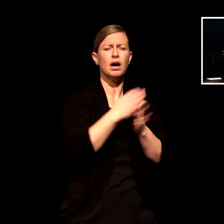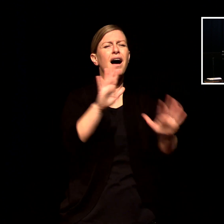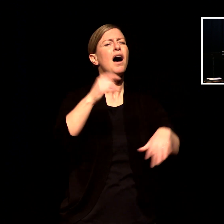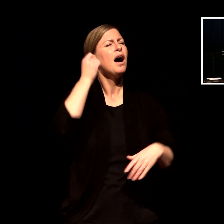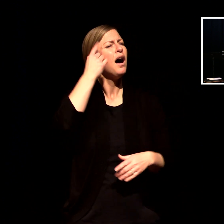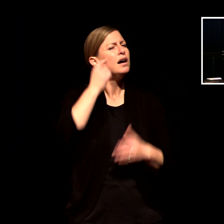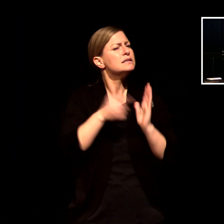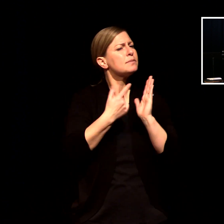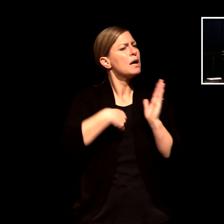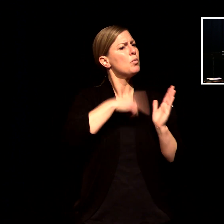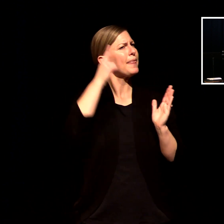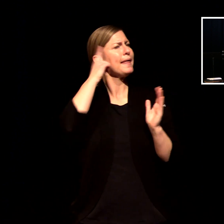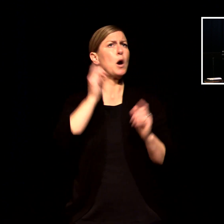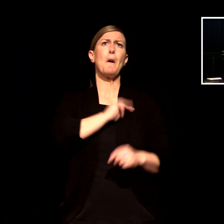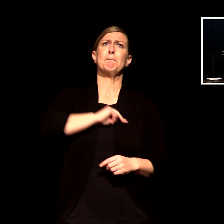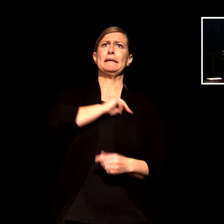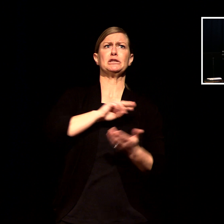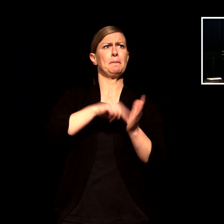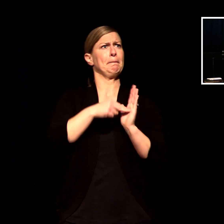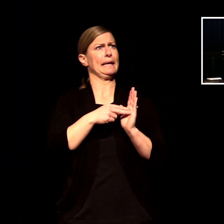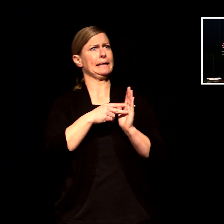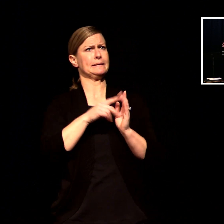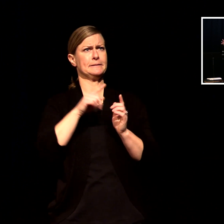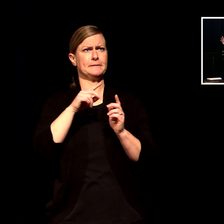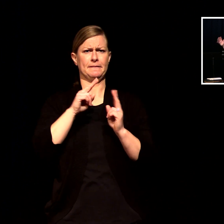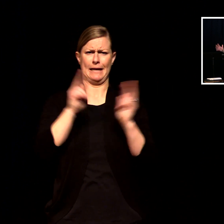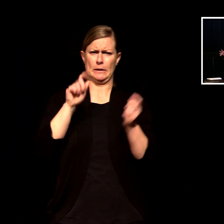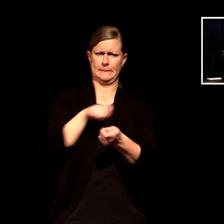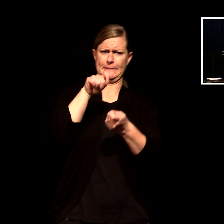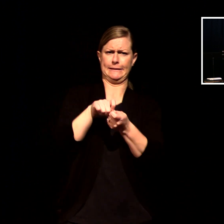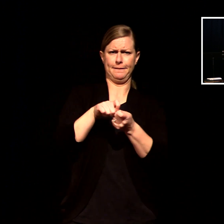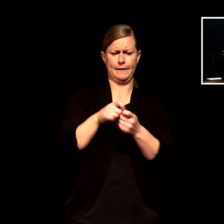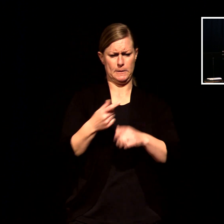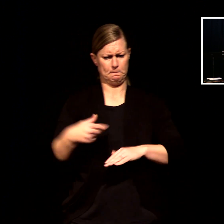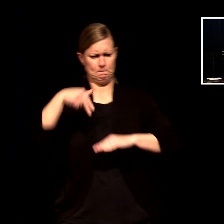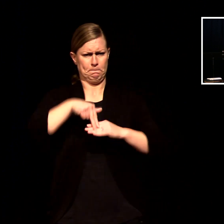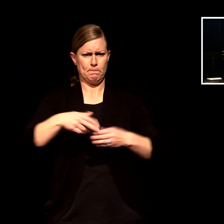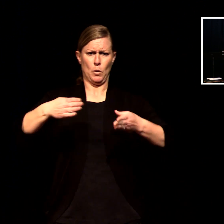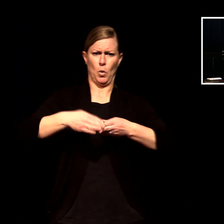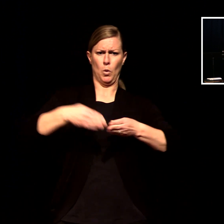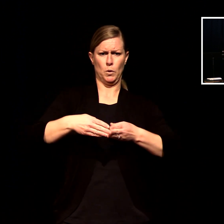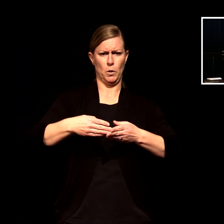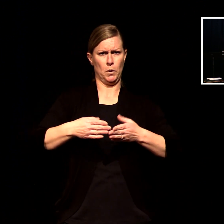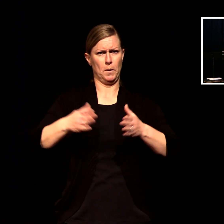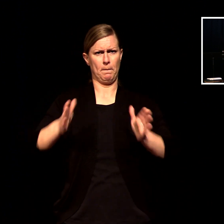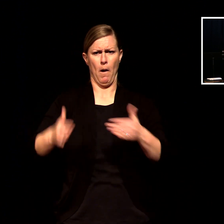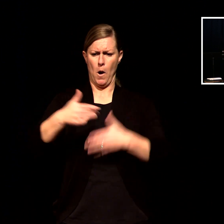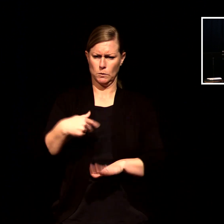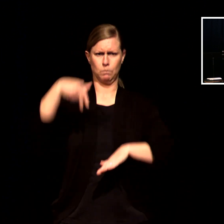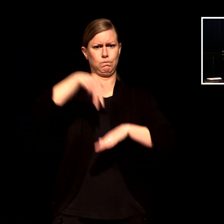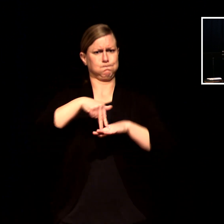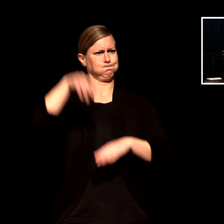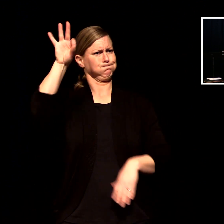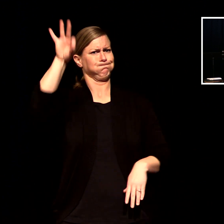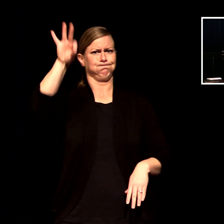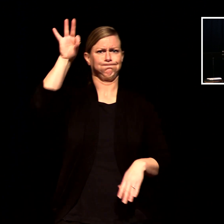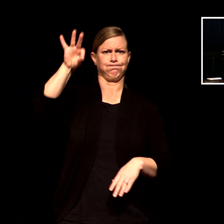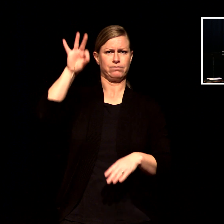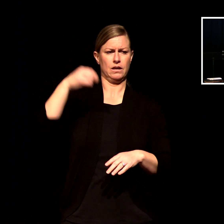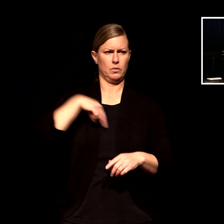corner and somehow that's become like a dominant image of what it is to be on mission for jesus and quite honestly it scares us and we don't